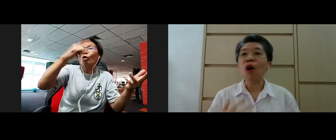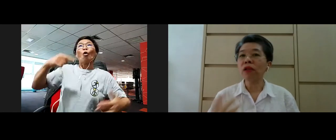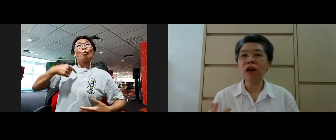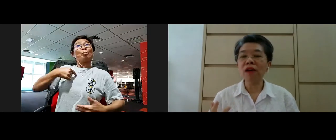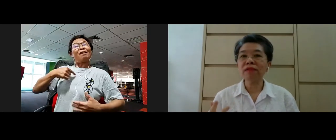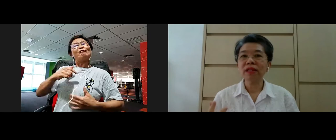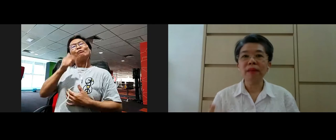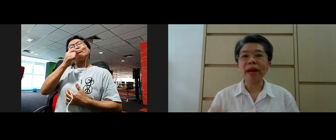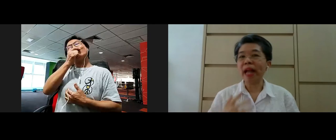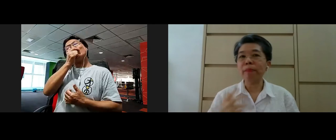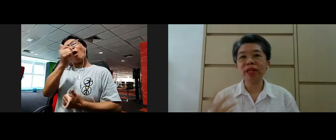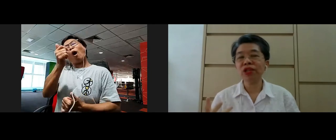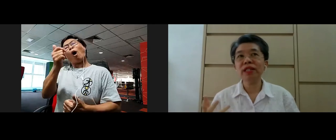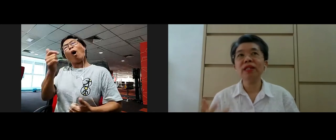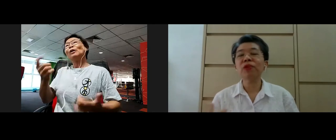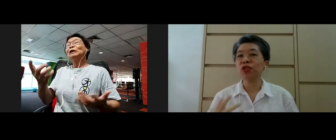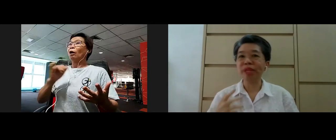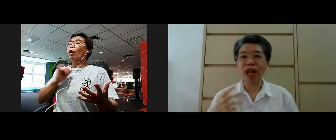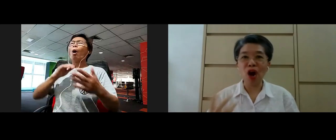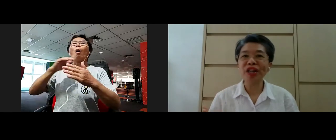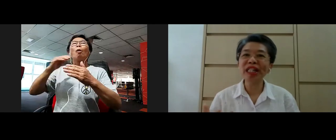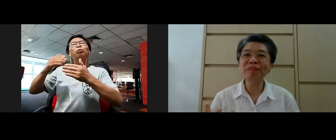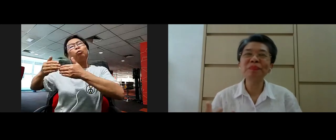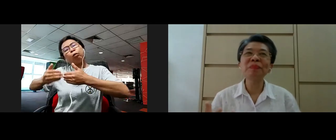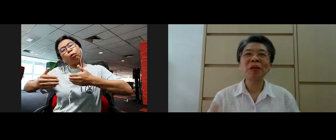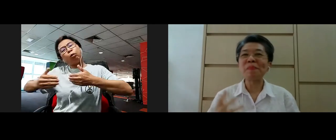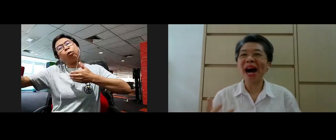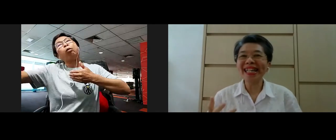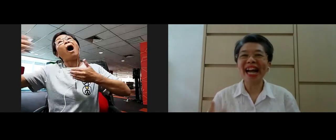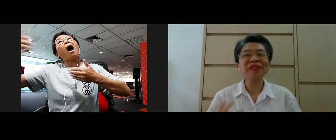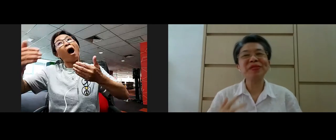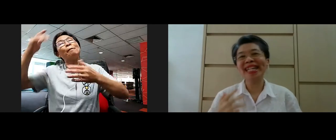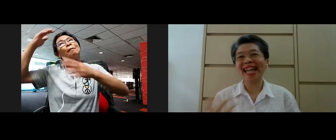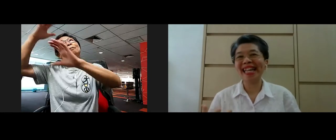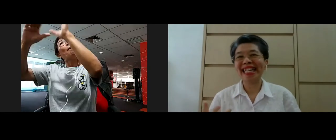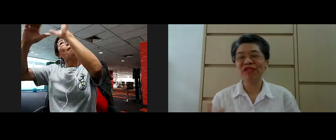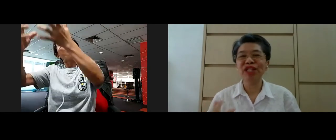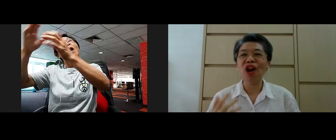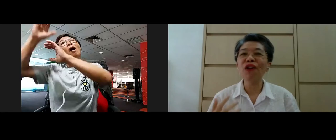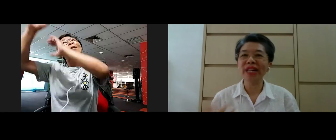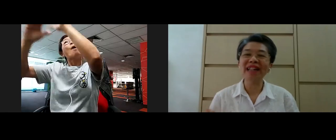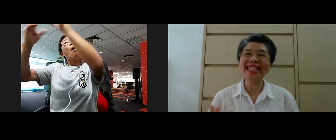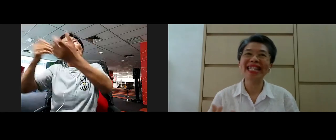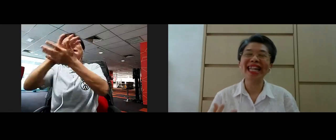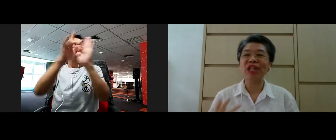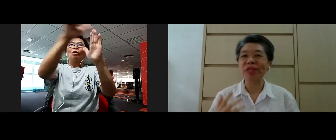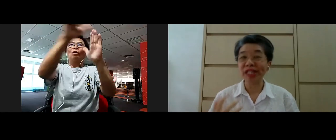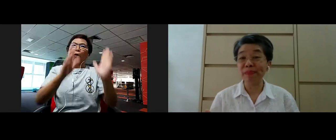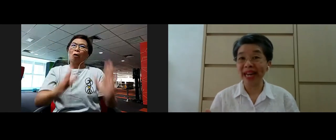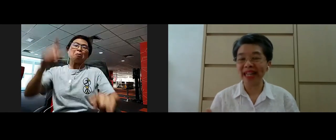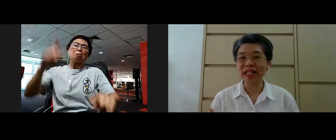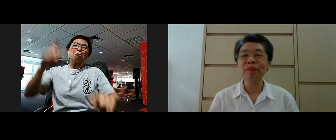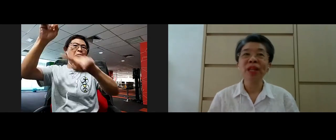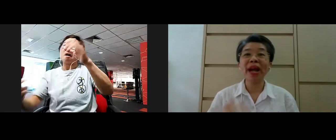All along, my ambition was to be a lawyer, but I couldn't get into the law faculty in